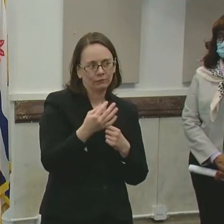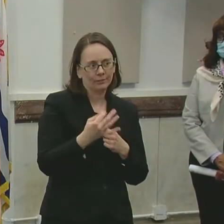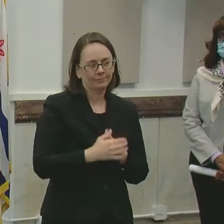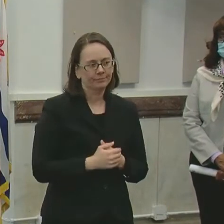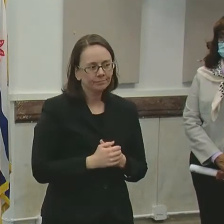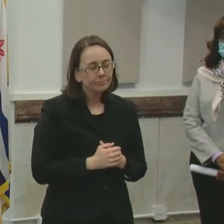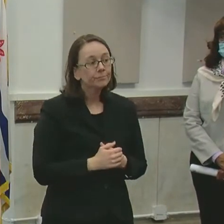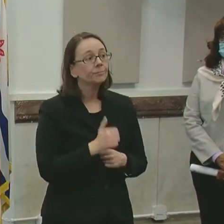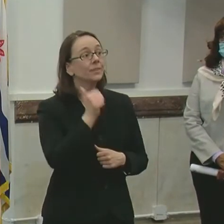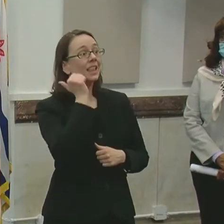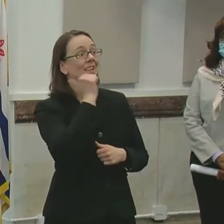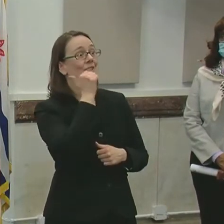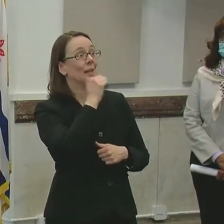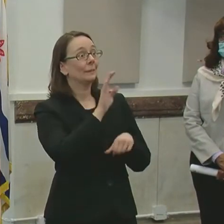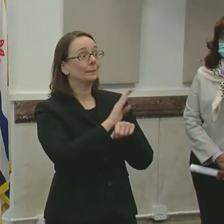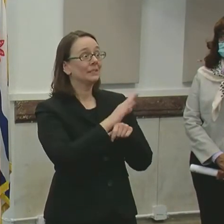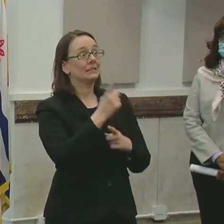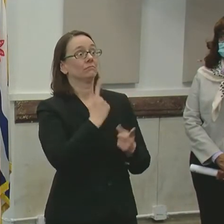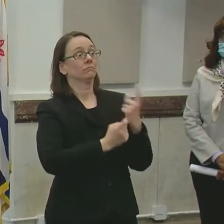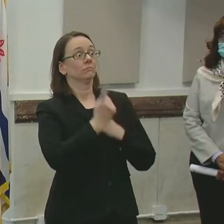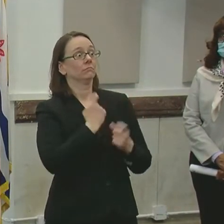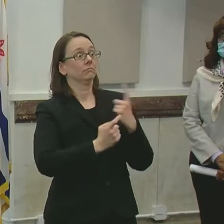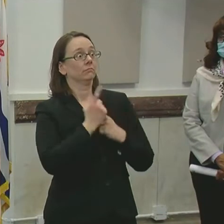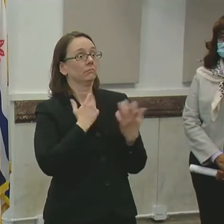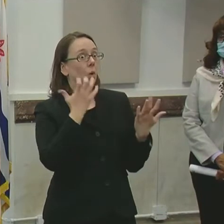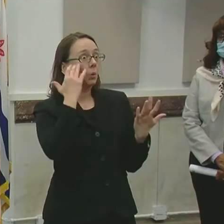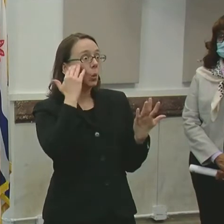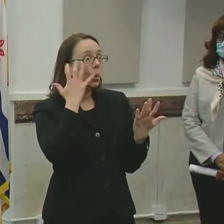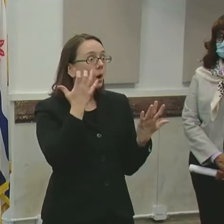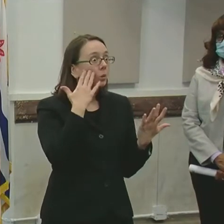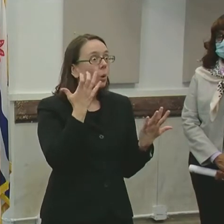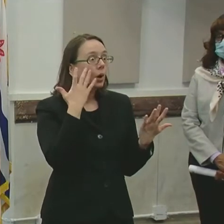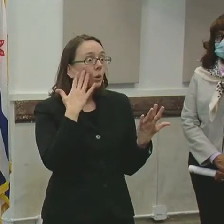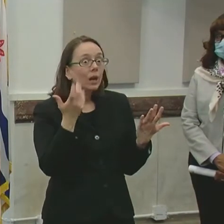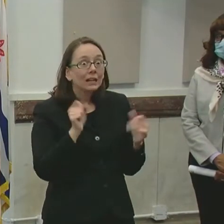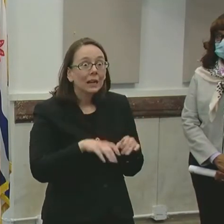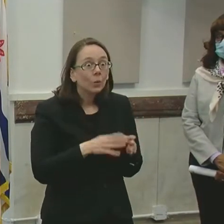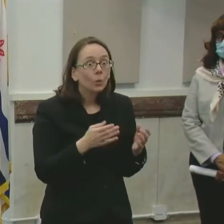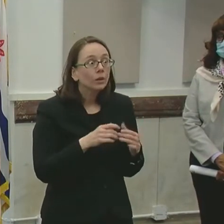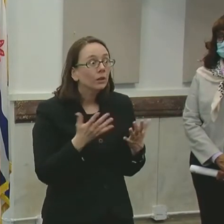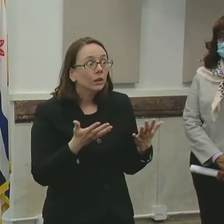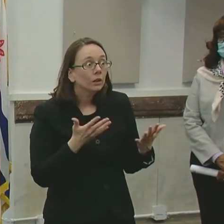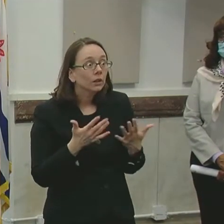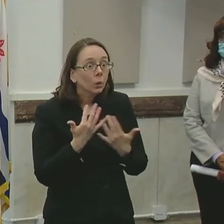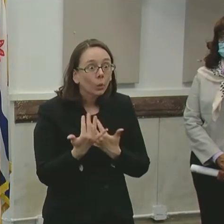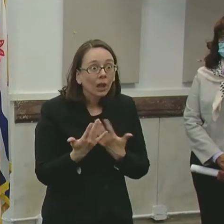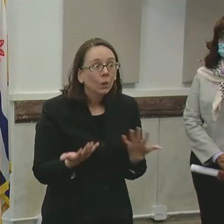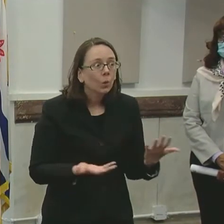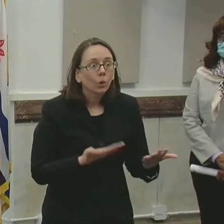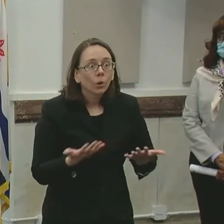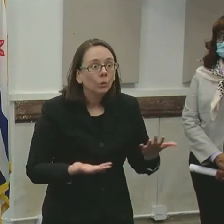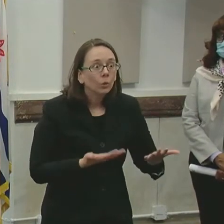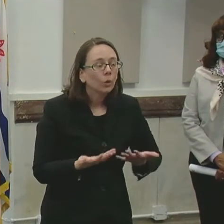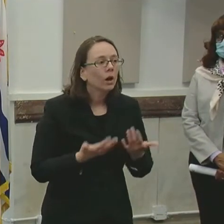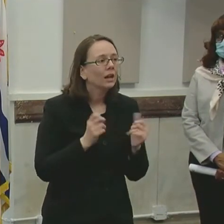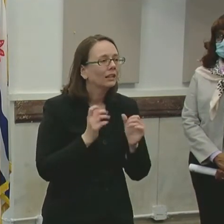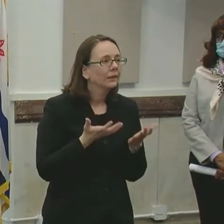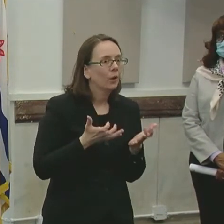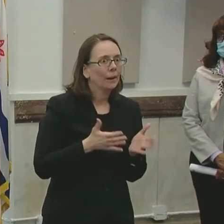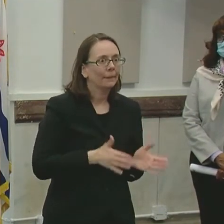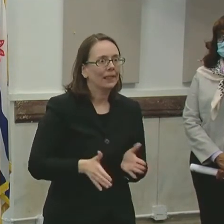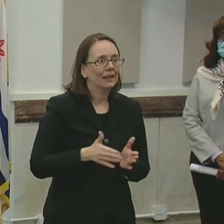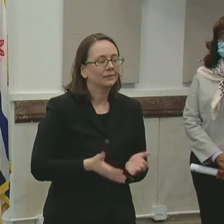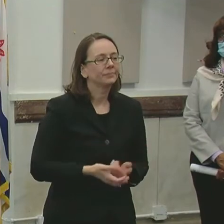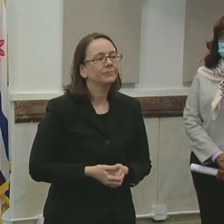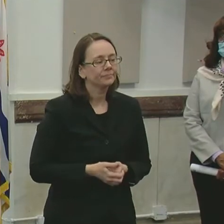He says they could be restrictive and continue to require social distancing. Other mayors around the state are actually calling